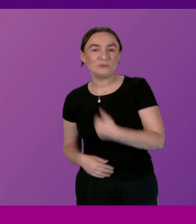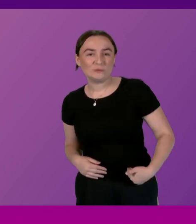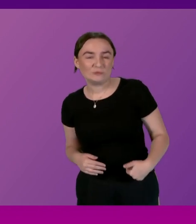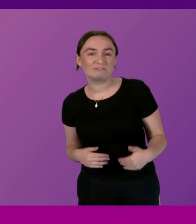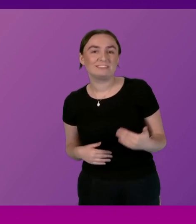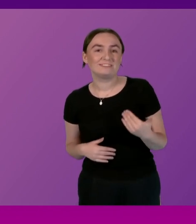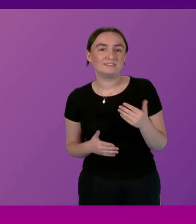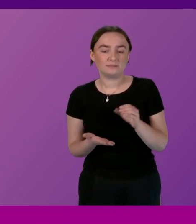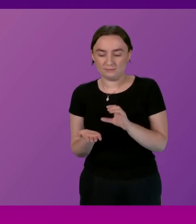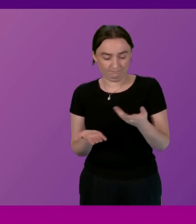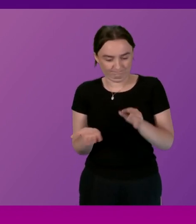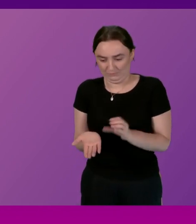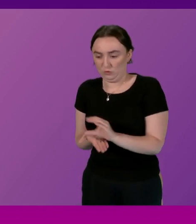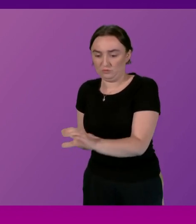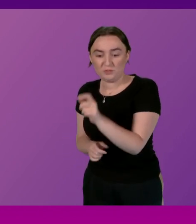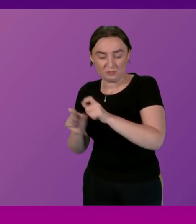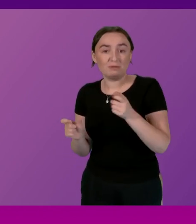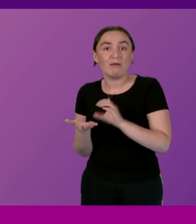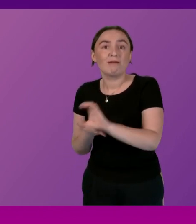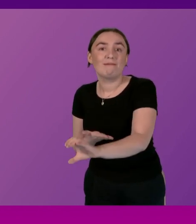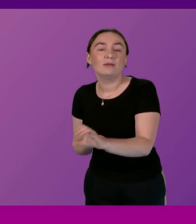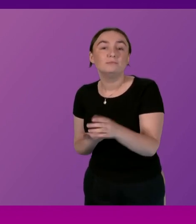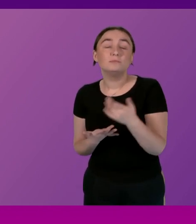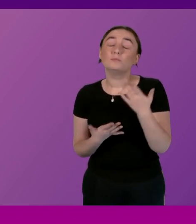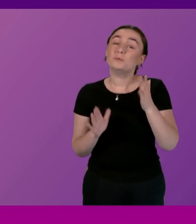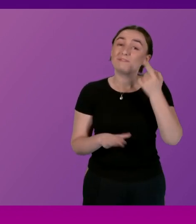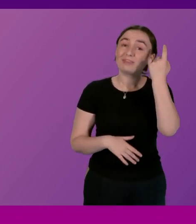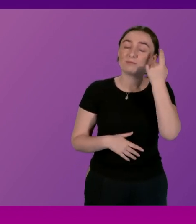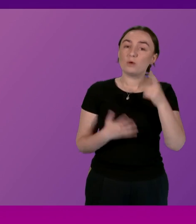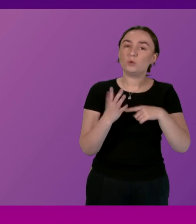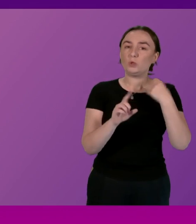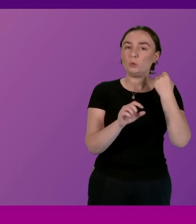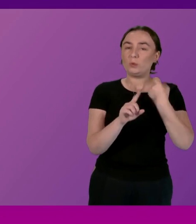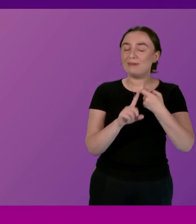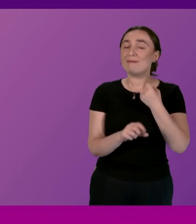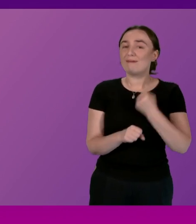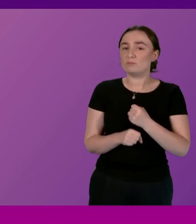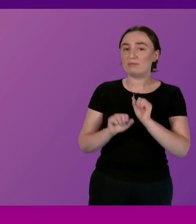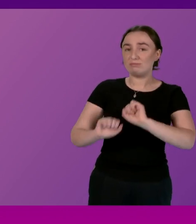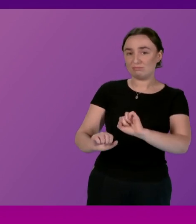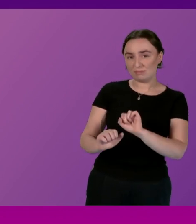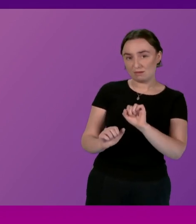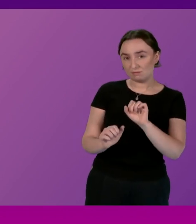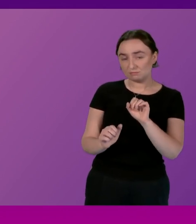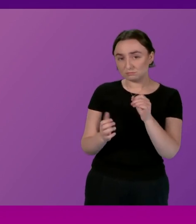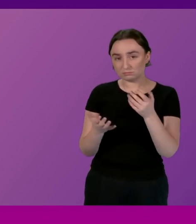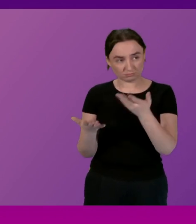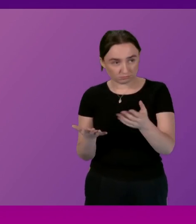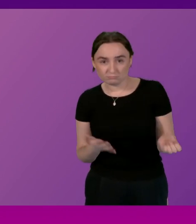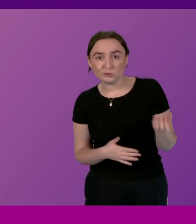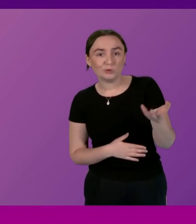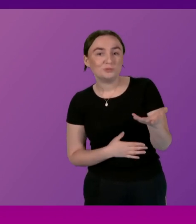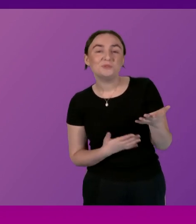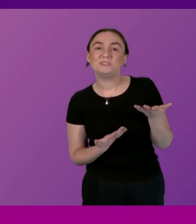very mindful of what decisions the UK government makes in relation to taxation and we're very alive and alert to the